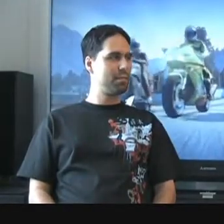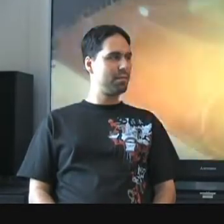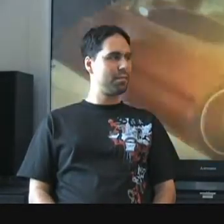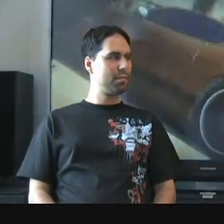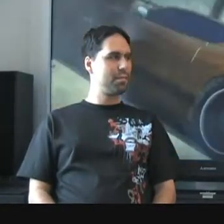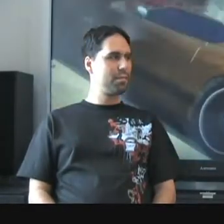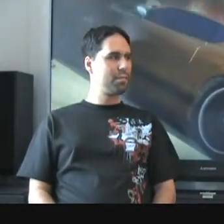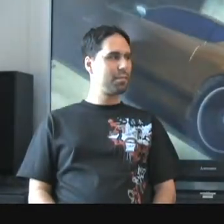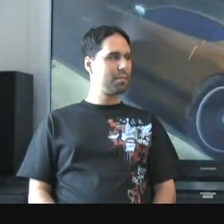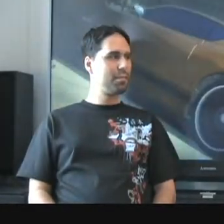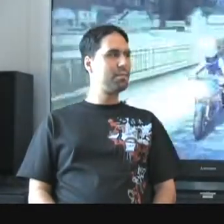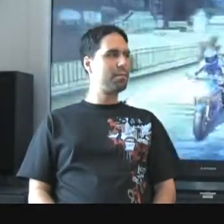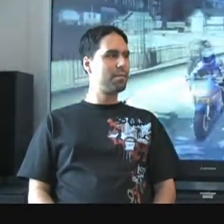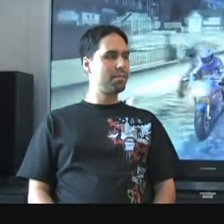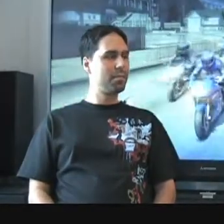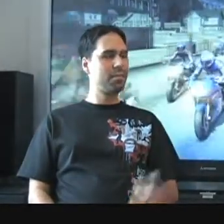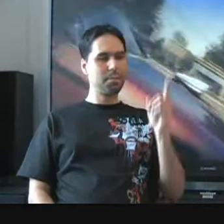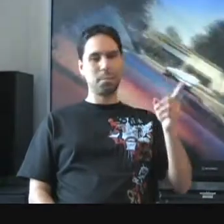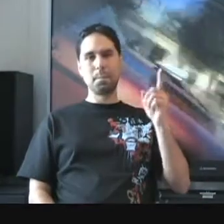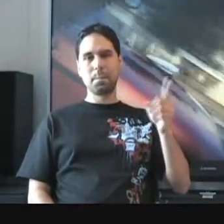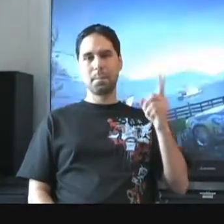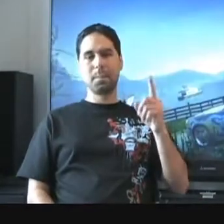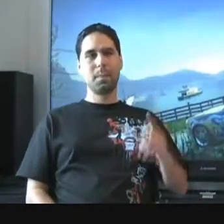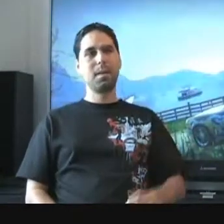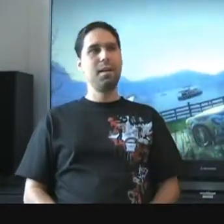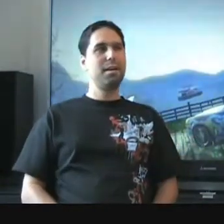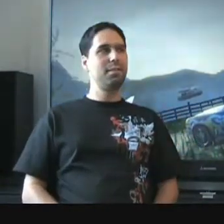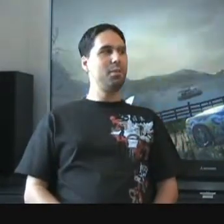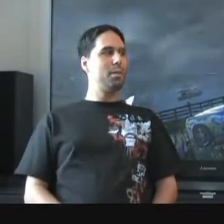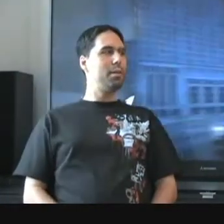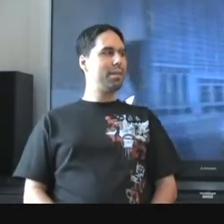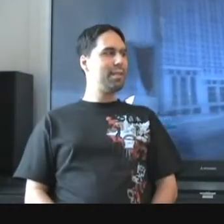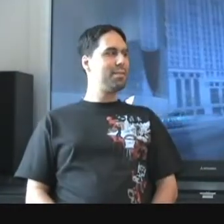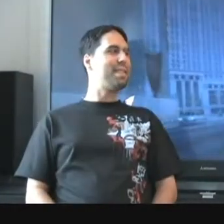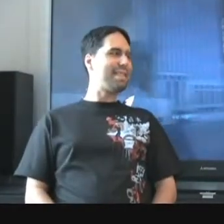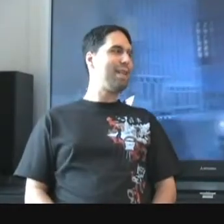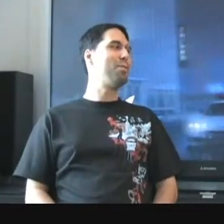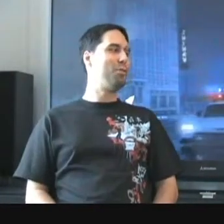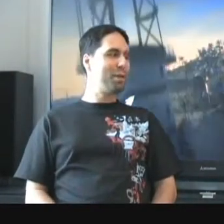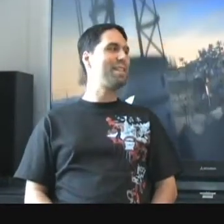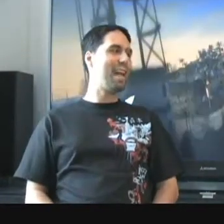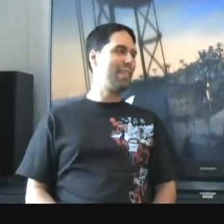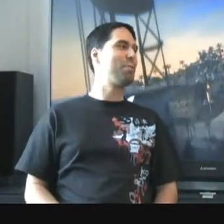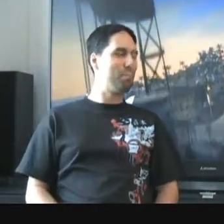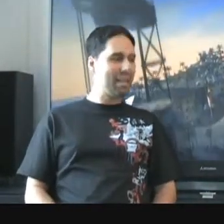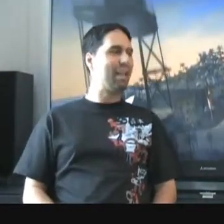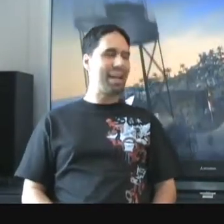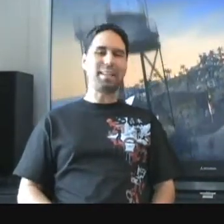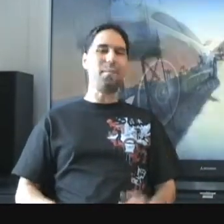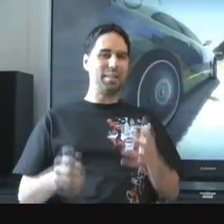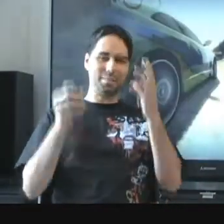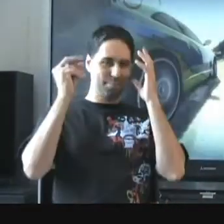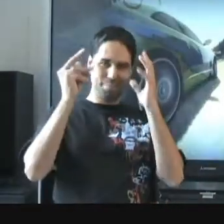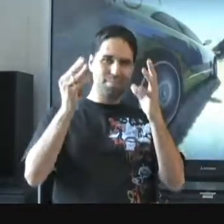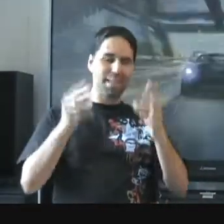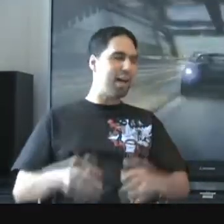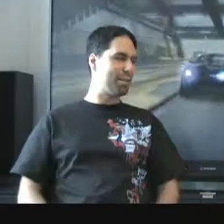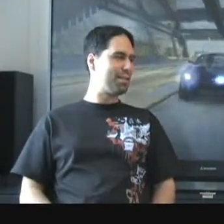knows what they're doing in the game. But it is a lot of fun. You know what? Give us an example of what a challenge would be like. I mean, tell us.